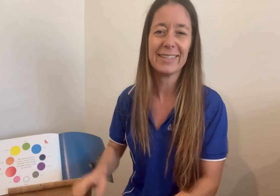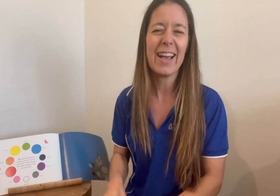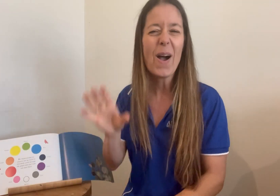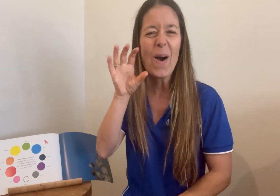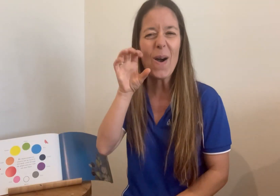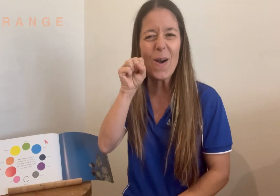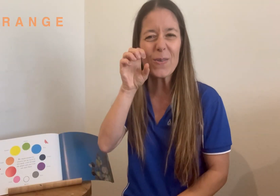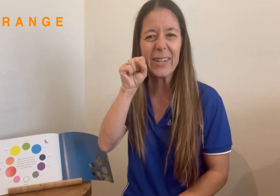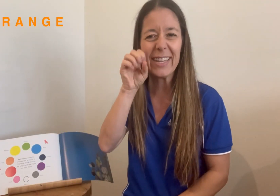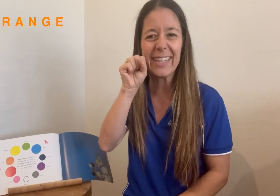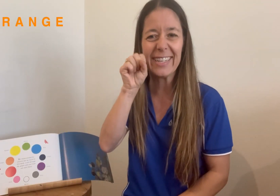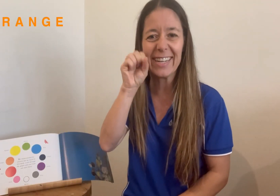Orange.